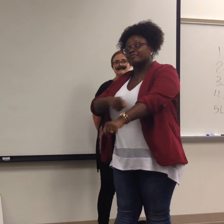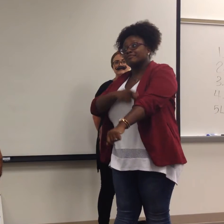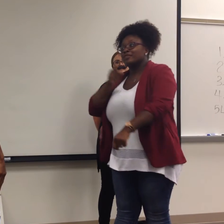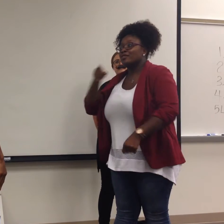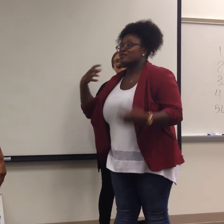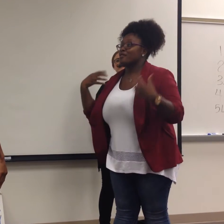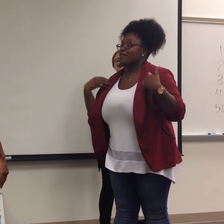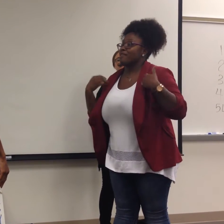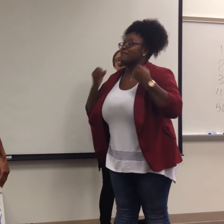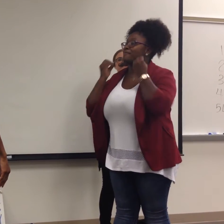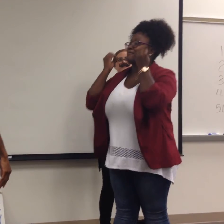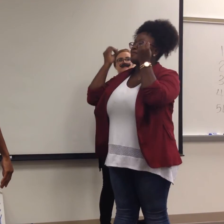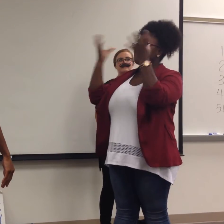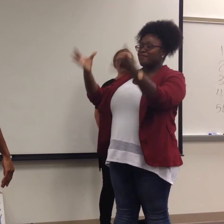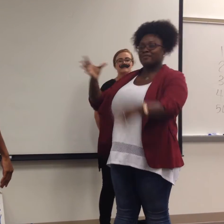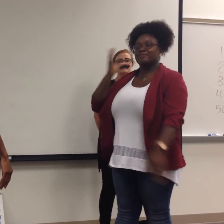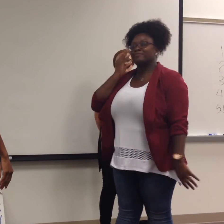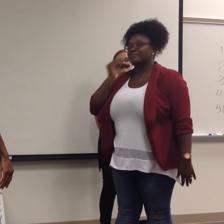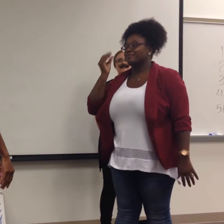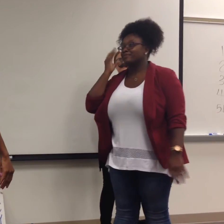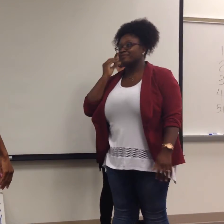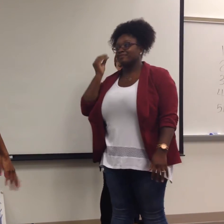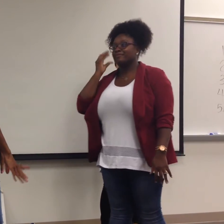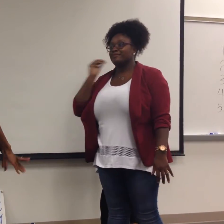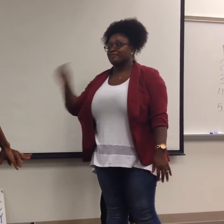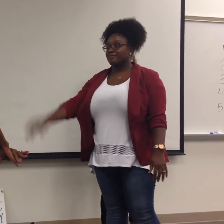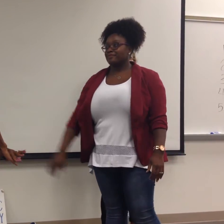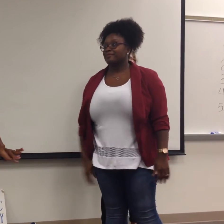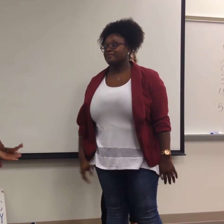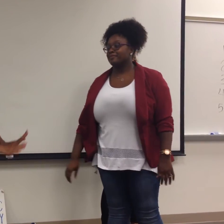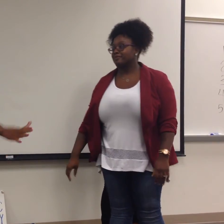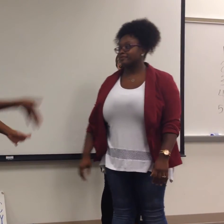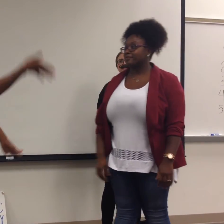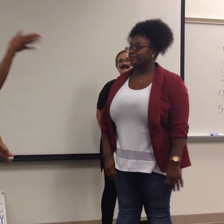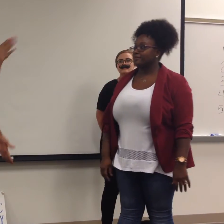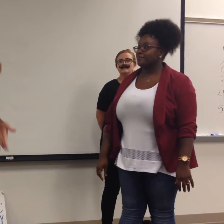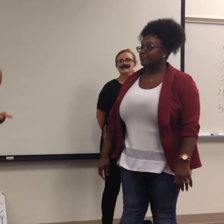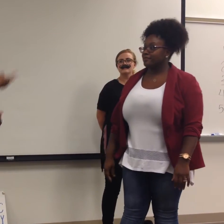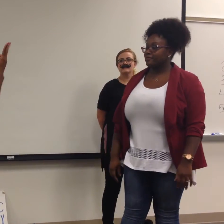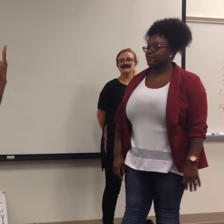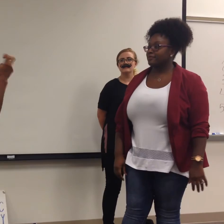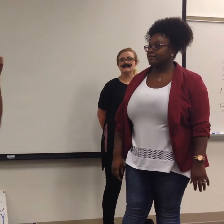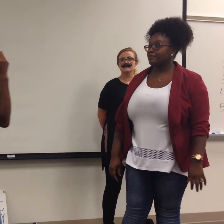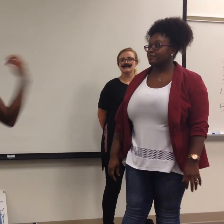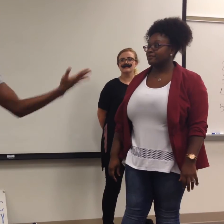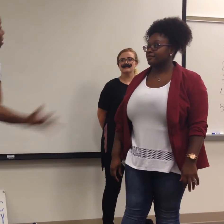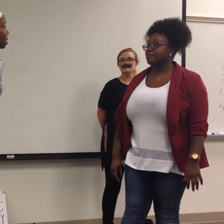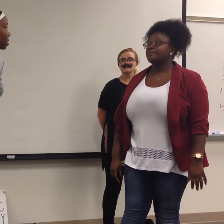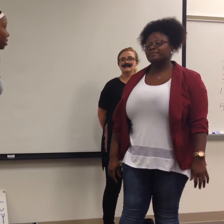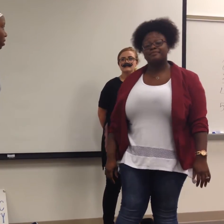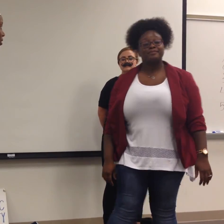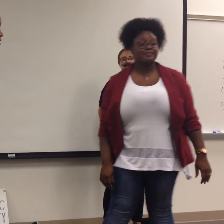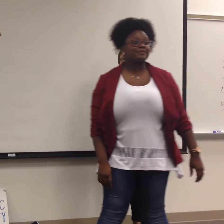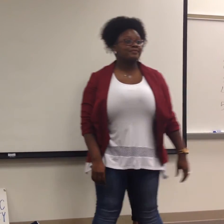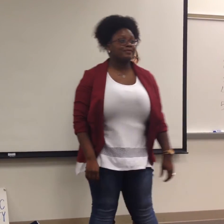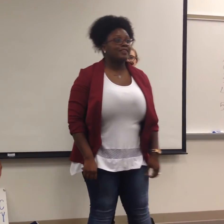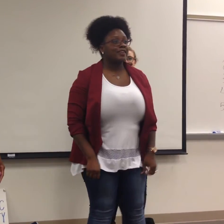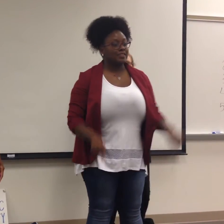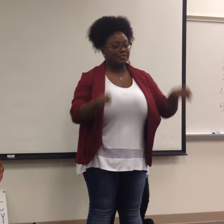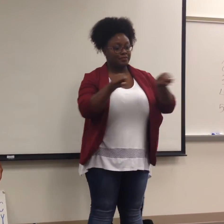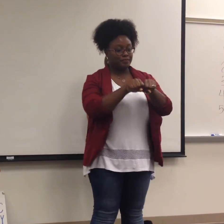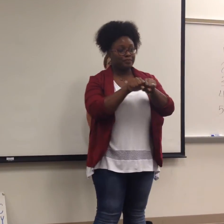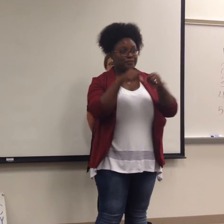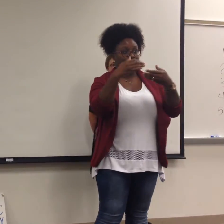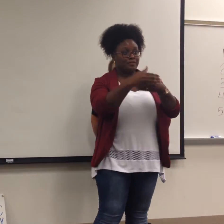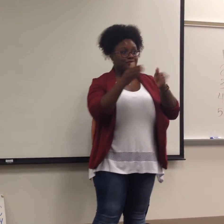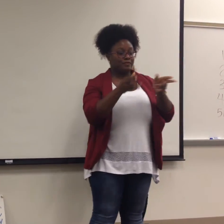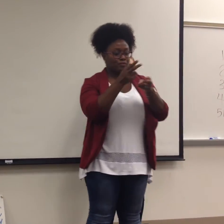bunny